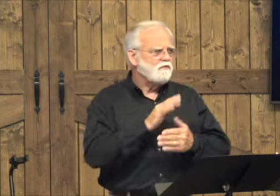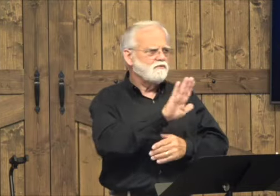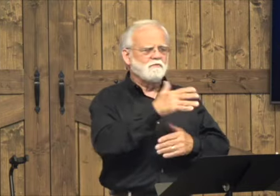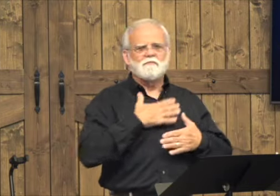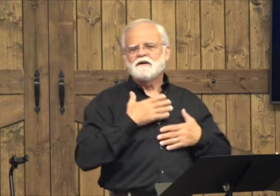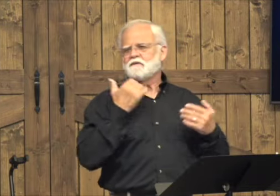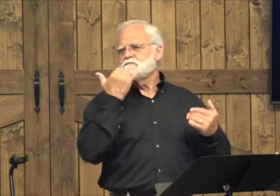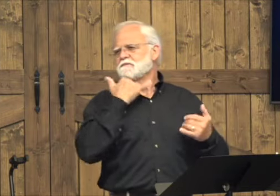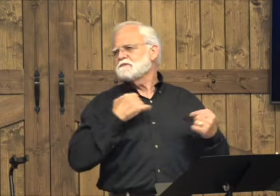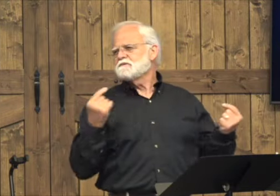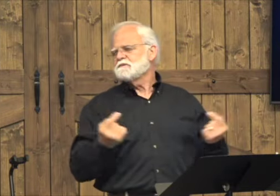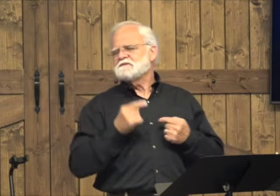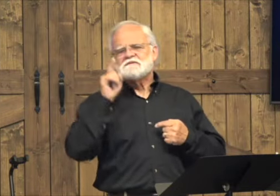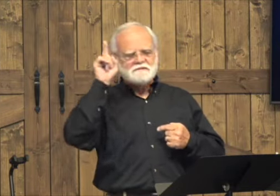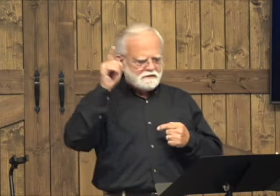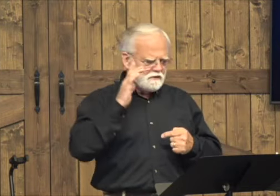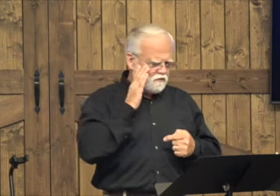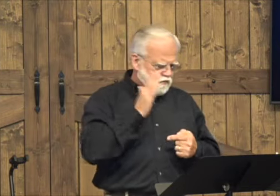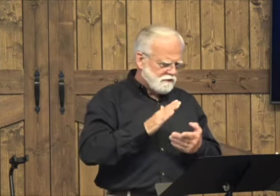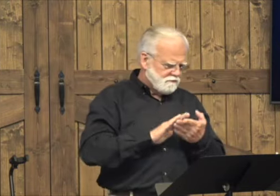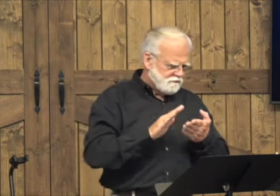says that He forgave all of our sins.